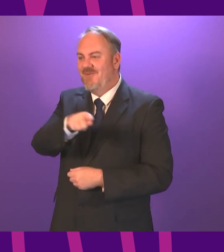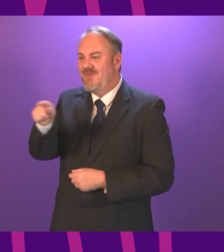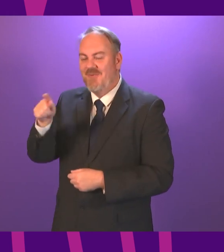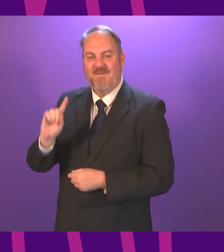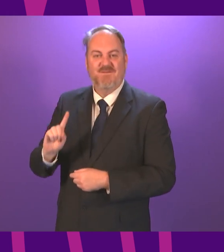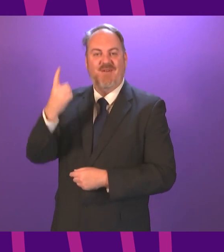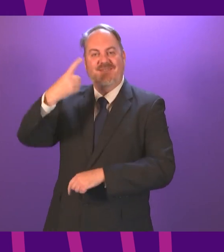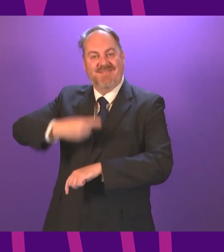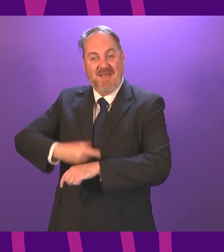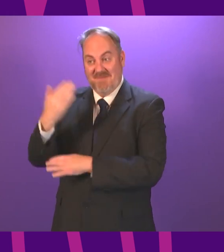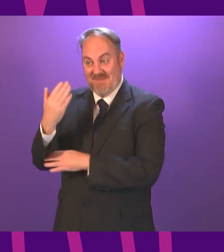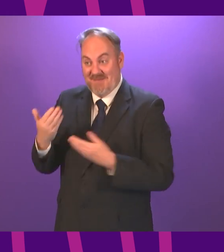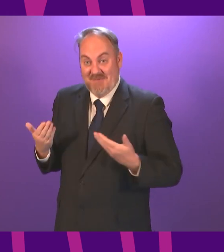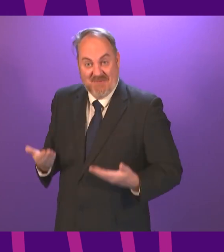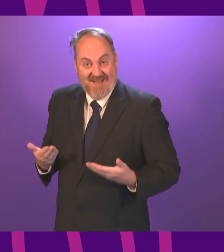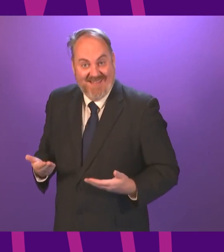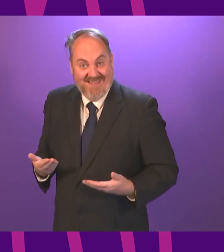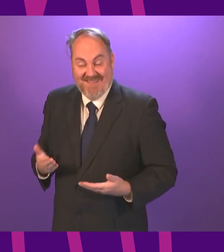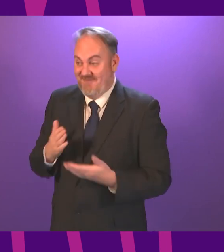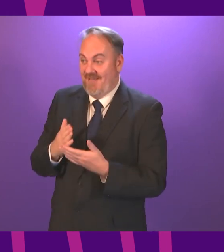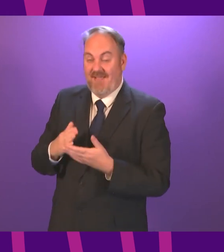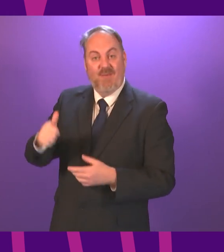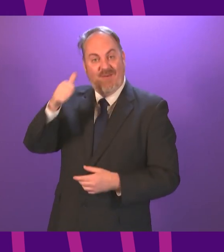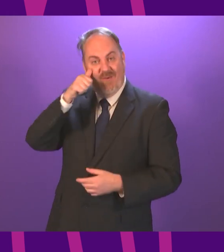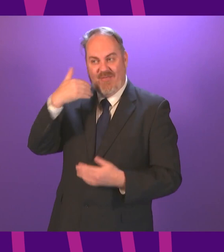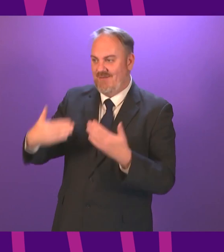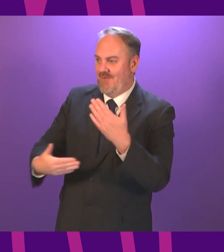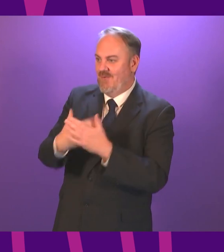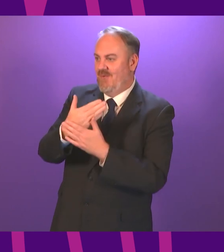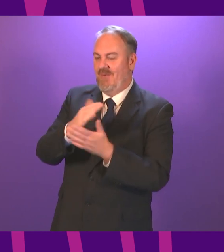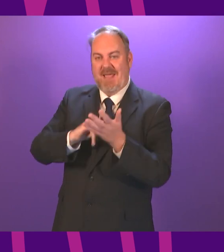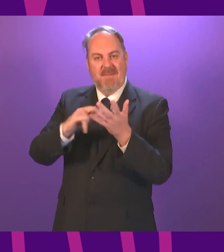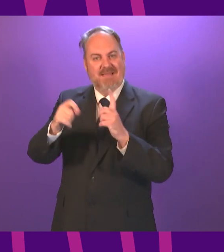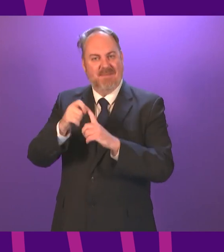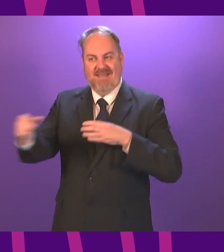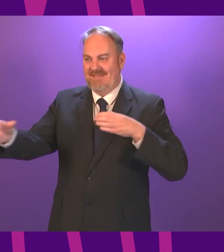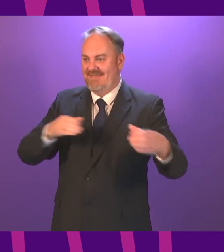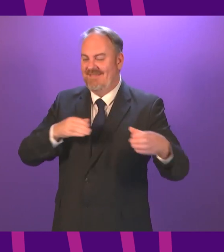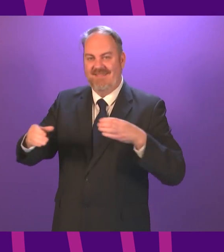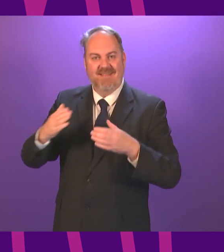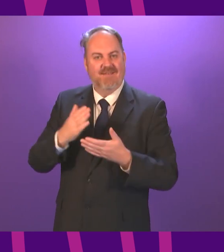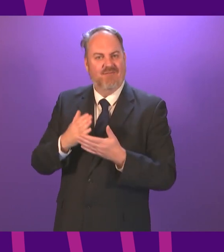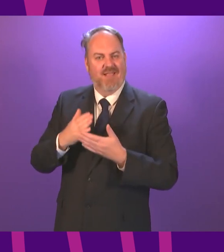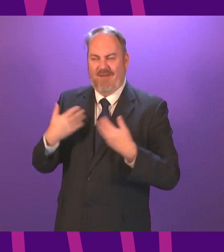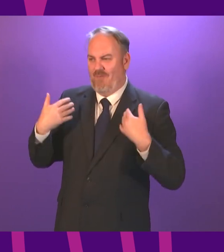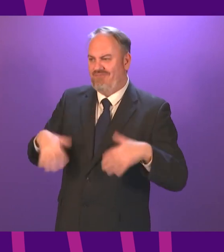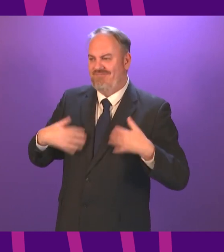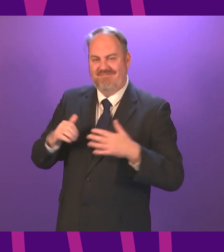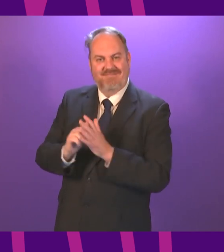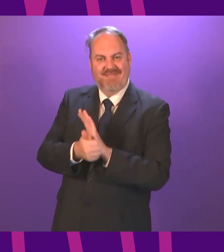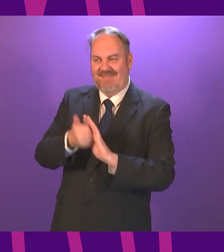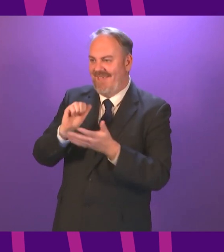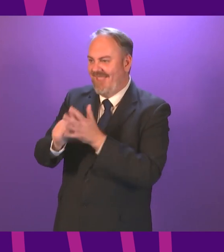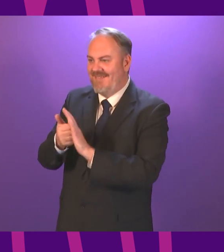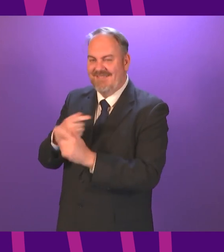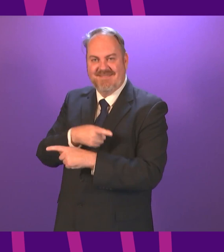today. It has been evident for some time that this intake of new MSPs has brought with it a very welcome breadth of talent and I wish them well. look